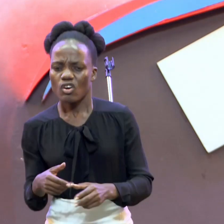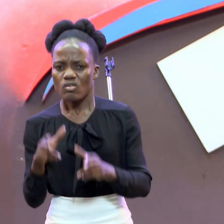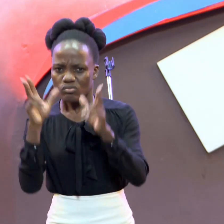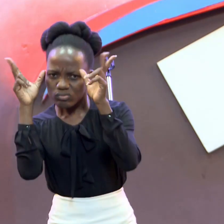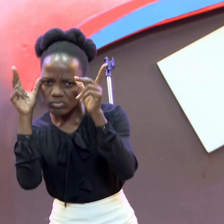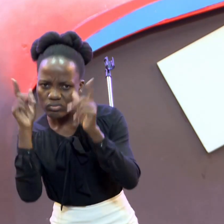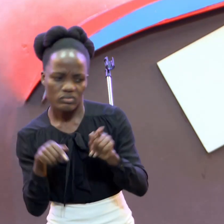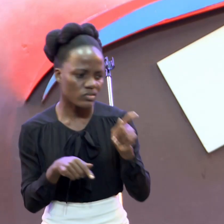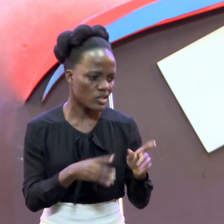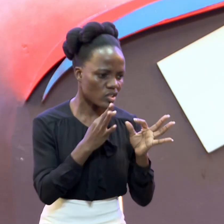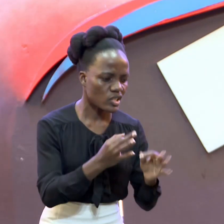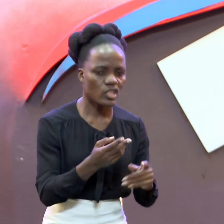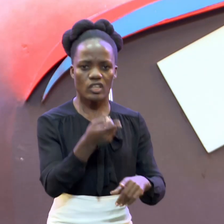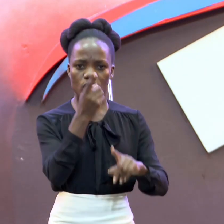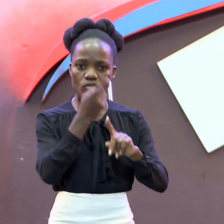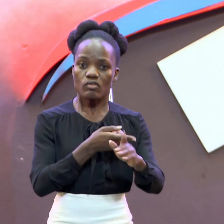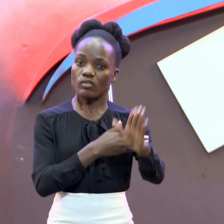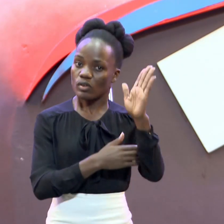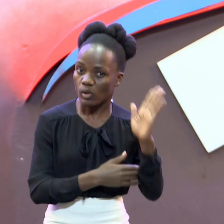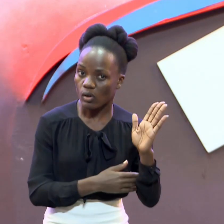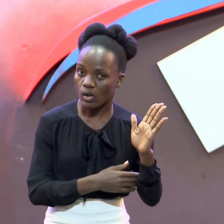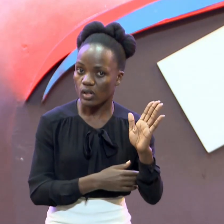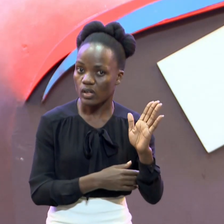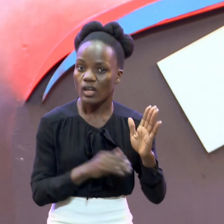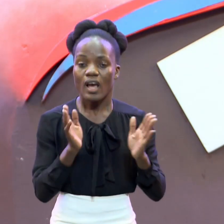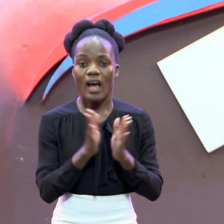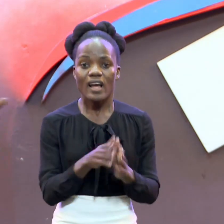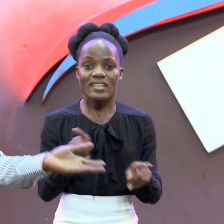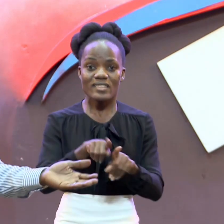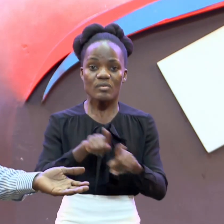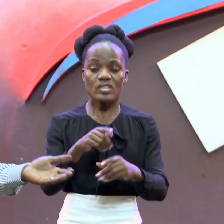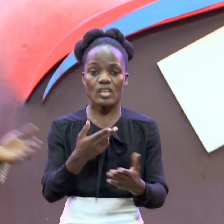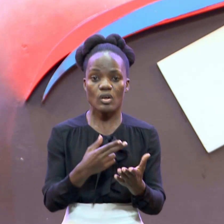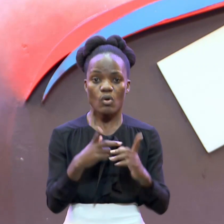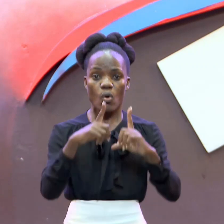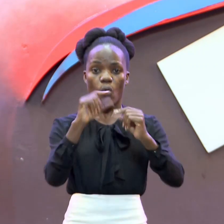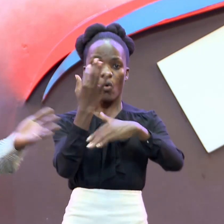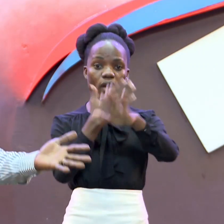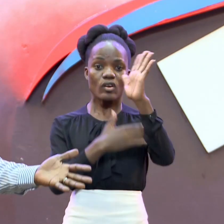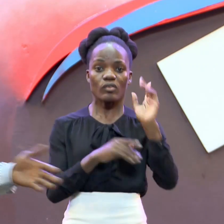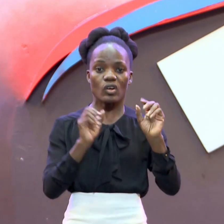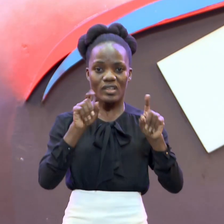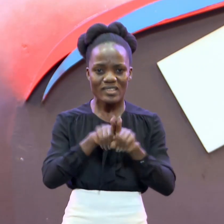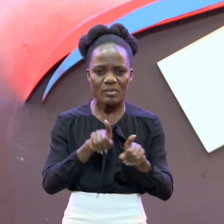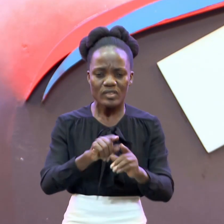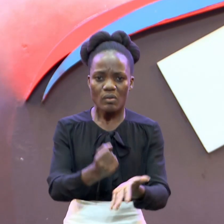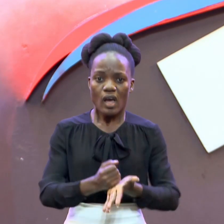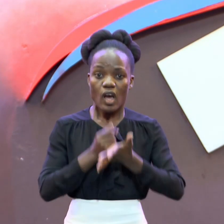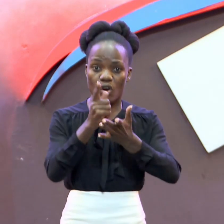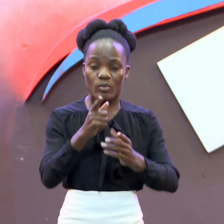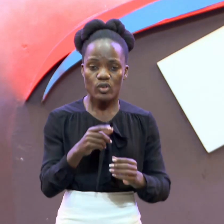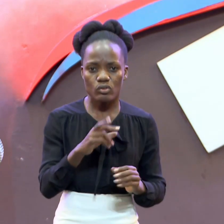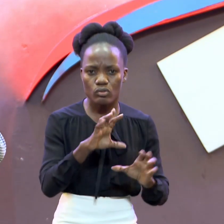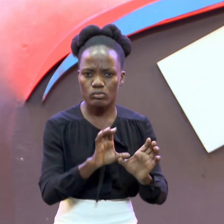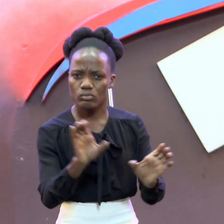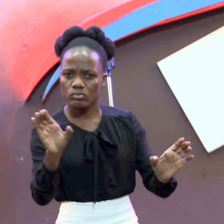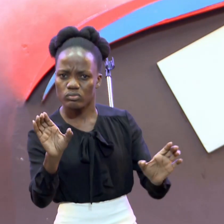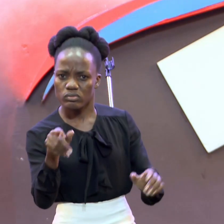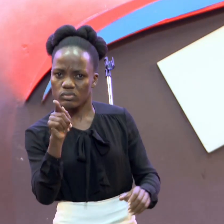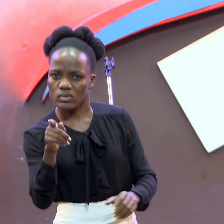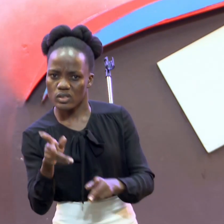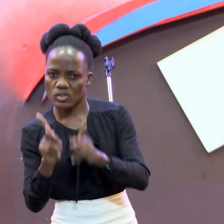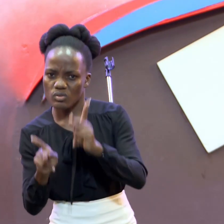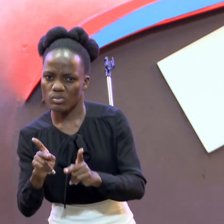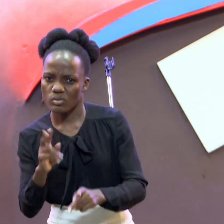will show us The right people And from It will distinguish The right people From the wrong people The right